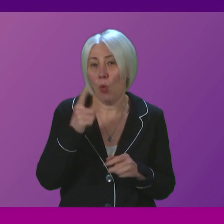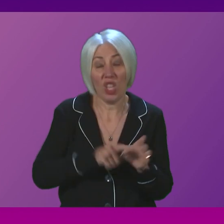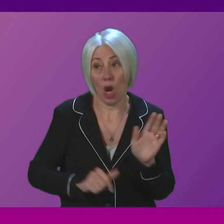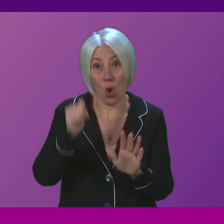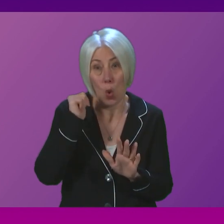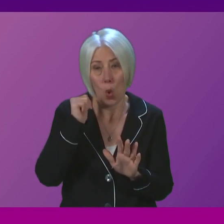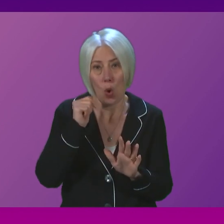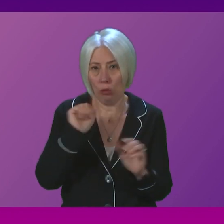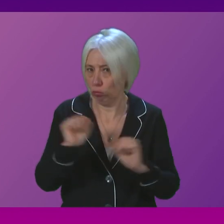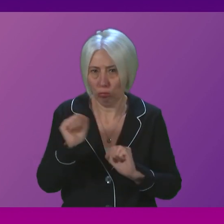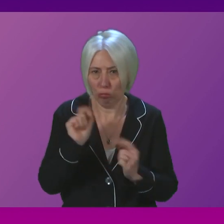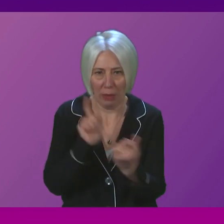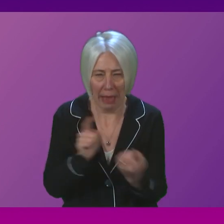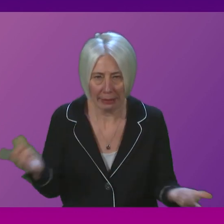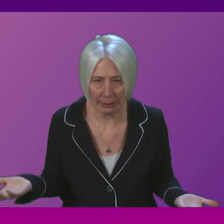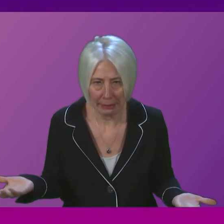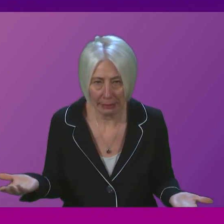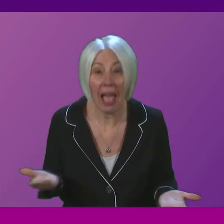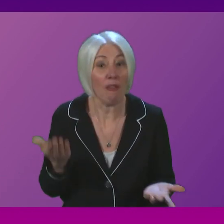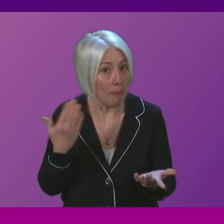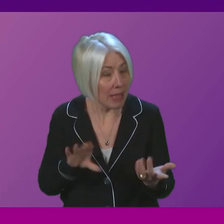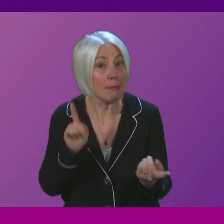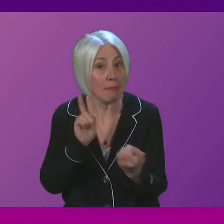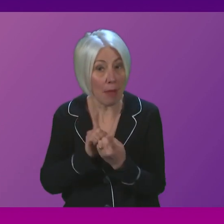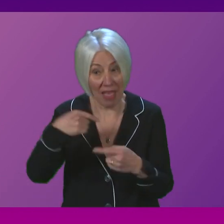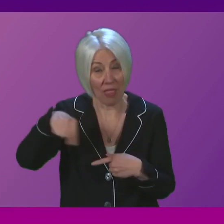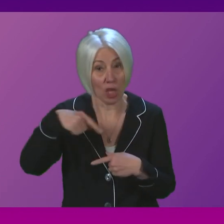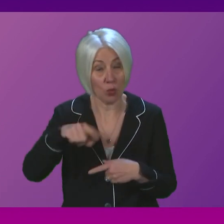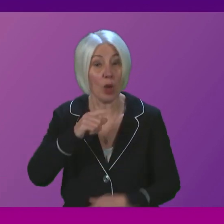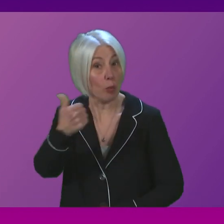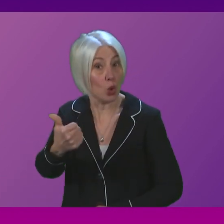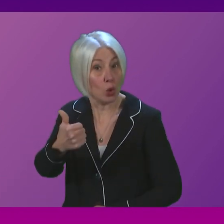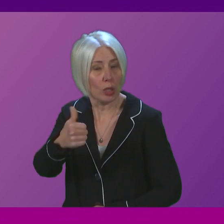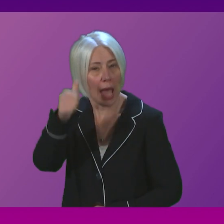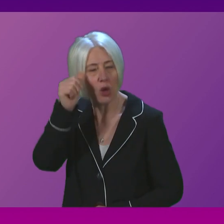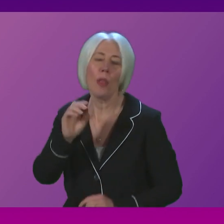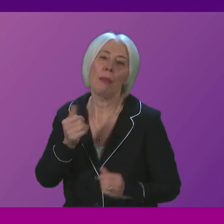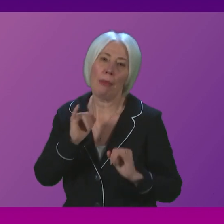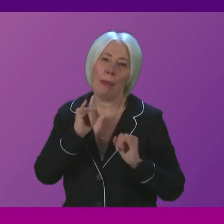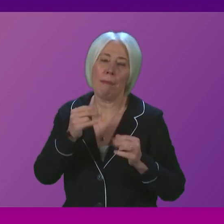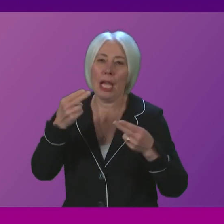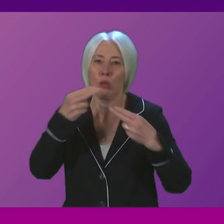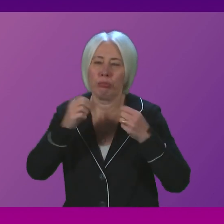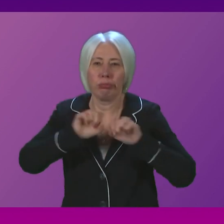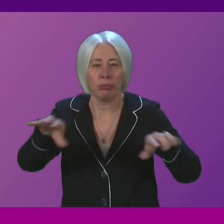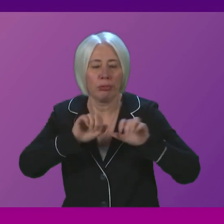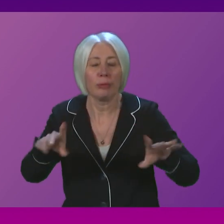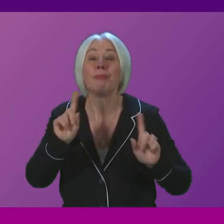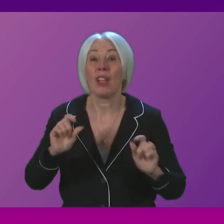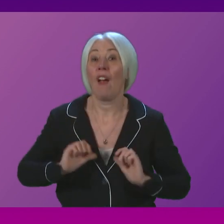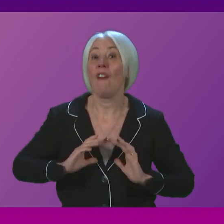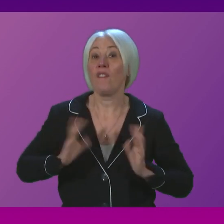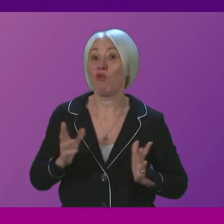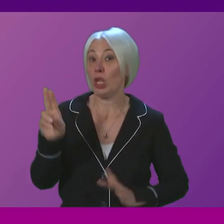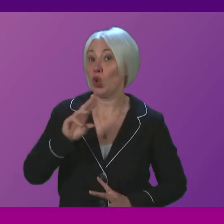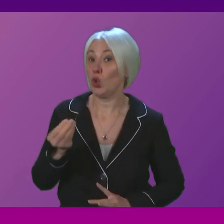ago hasn't met if it has met this week it would be good to know there's been some bad publicity free school meals are